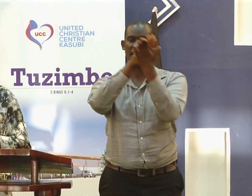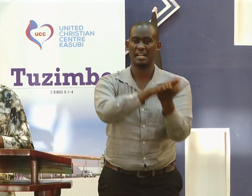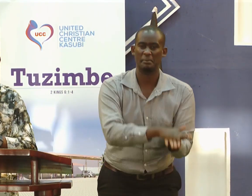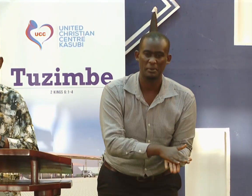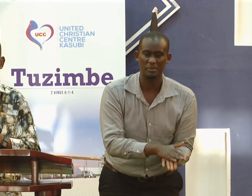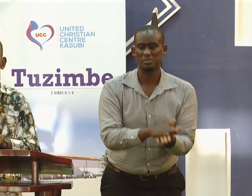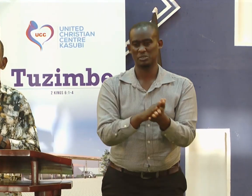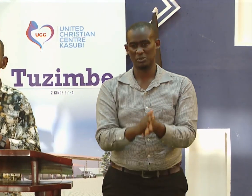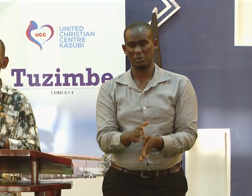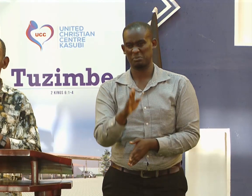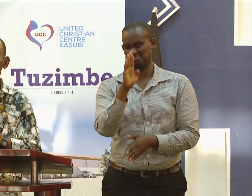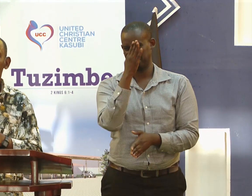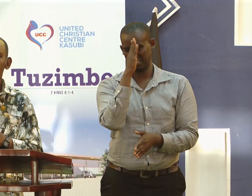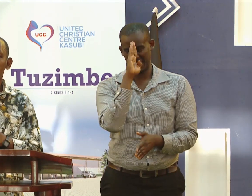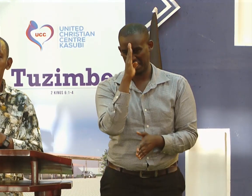stunted.